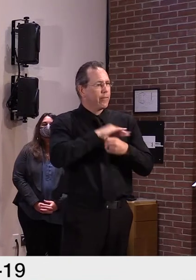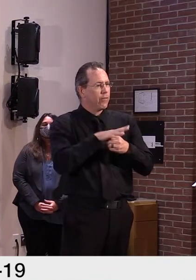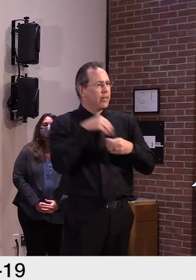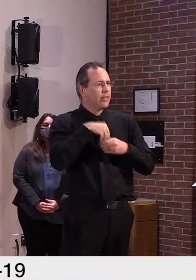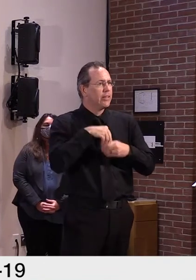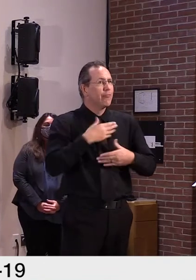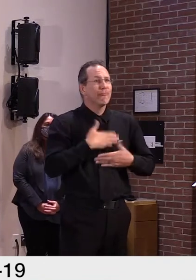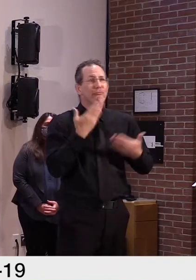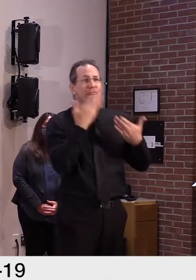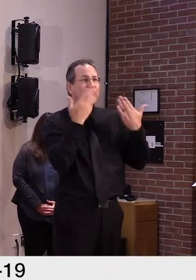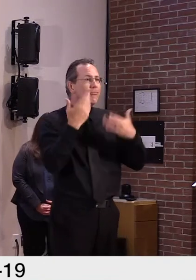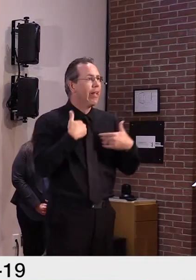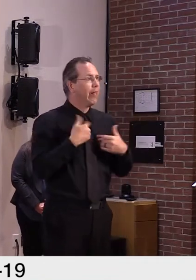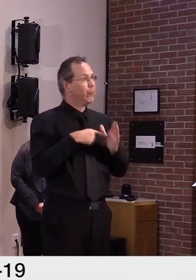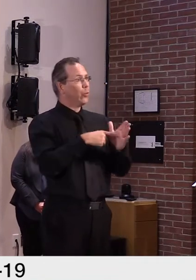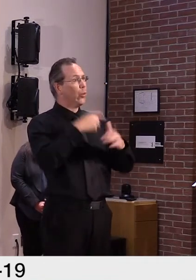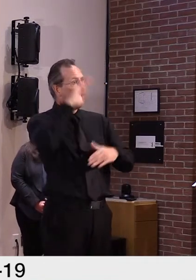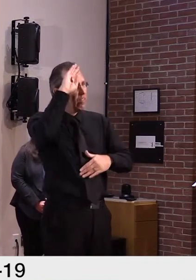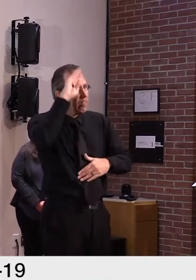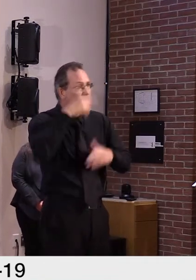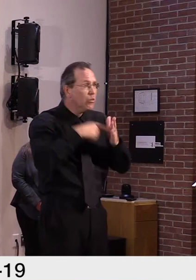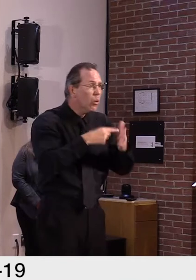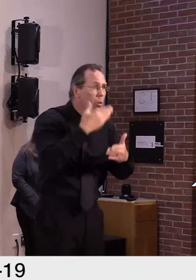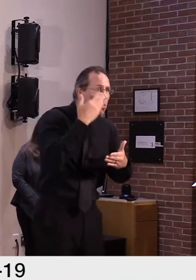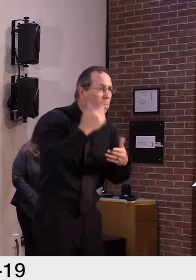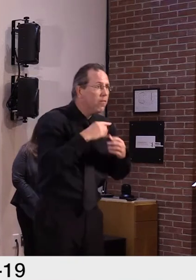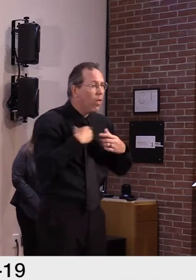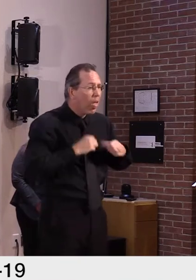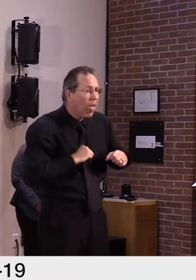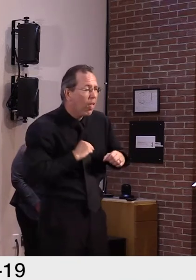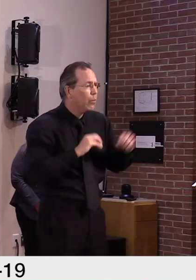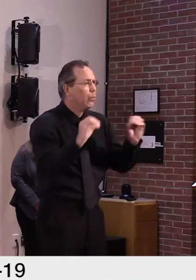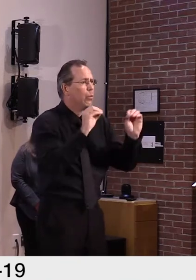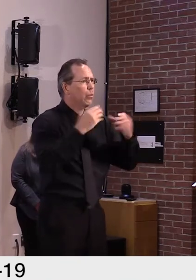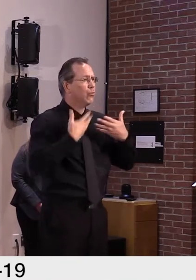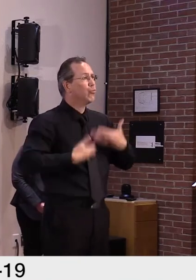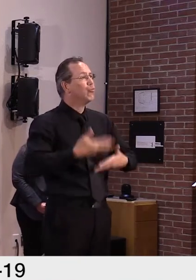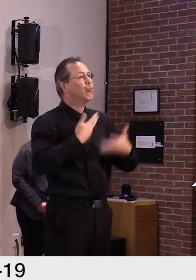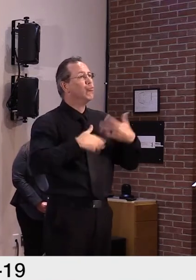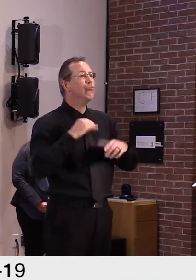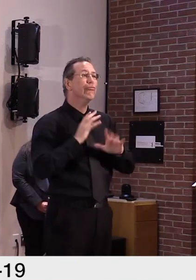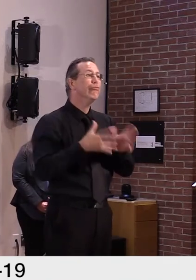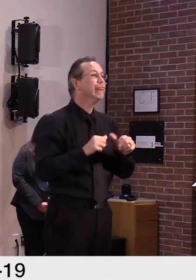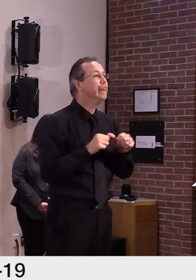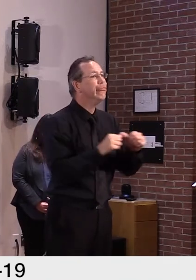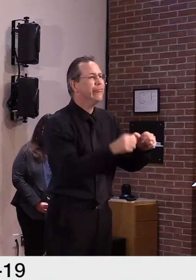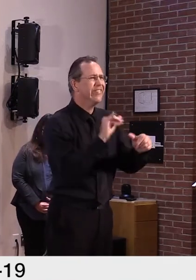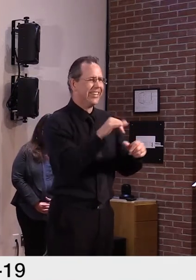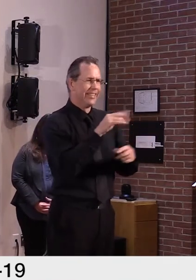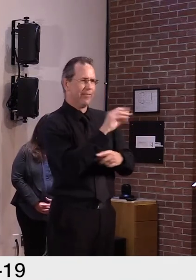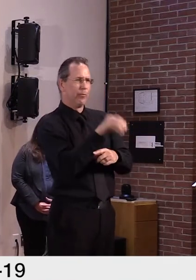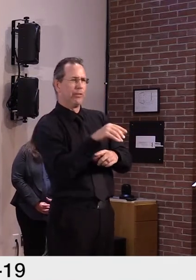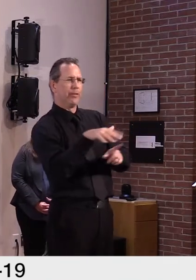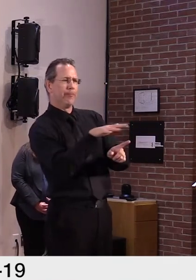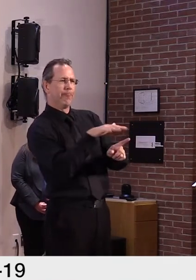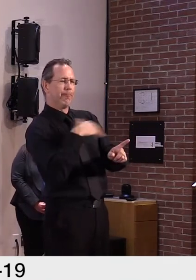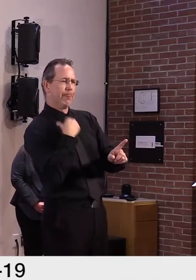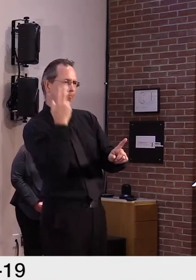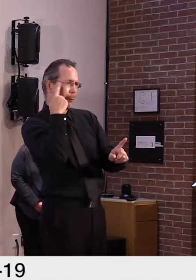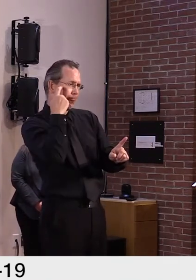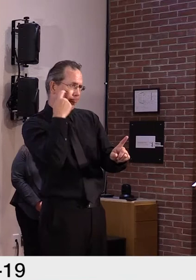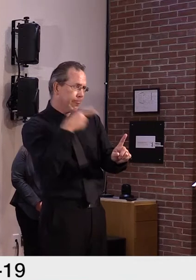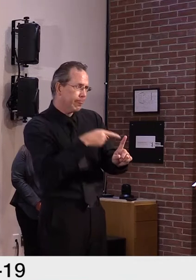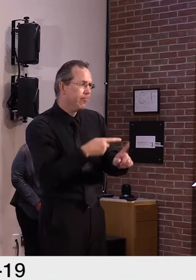it's a challenge. If I look at the antibody data, we don't believe very many of our monitors have